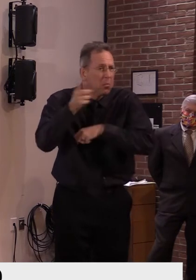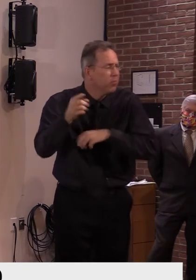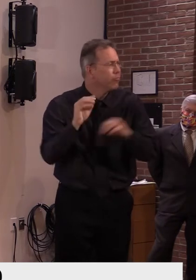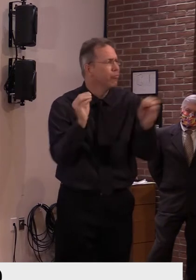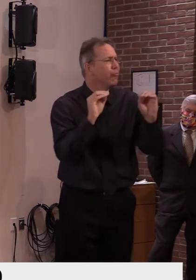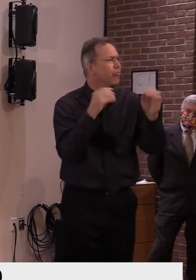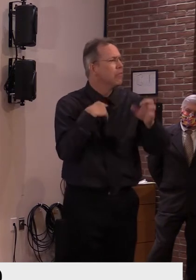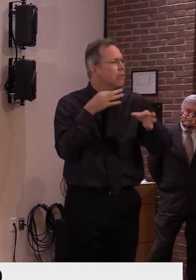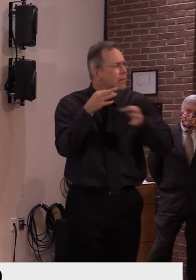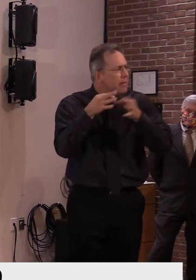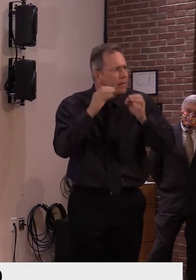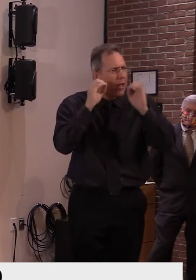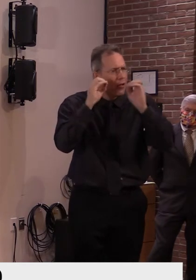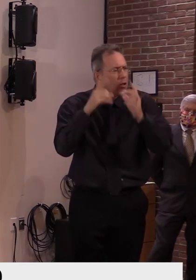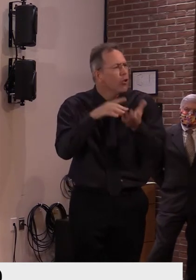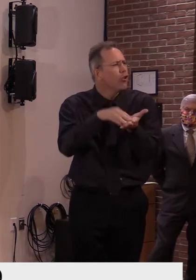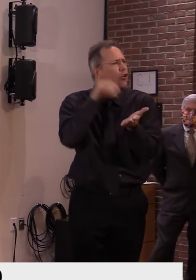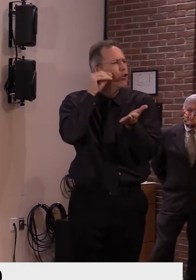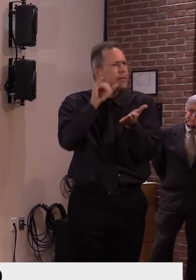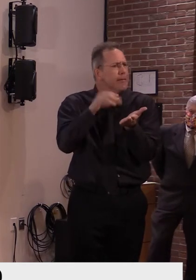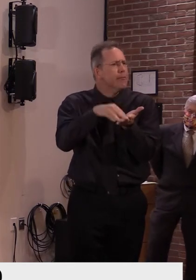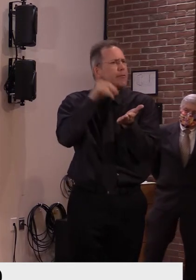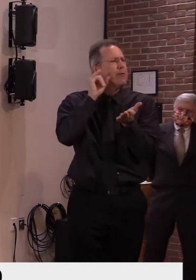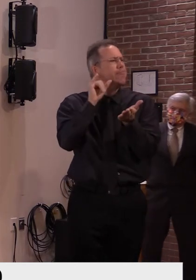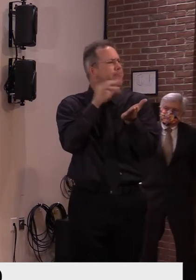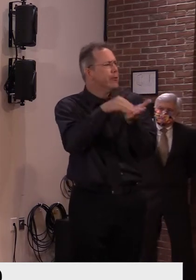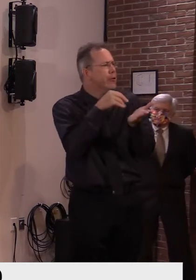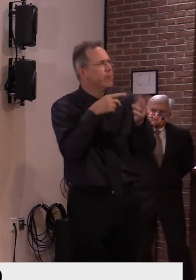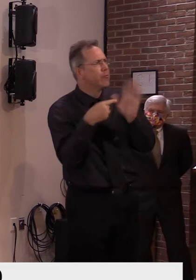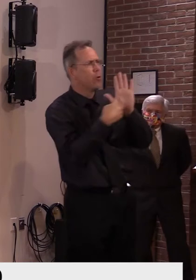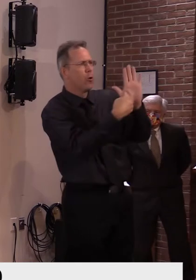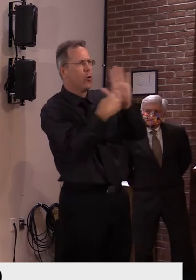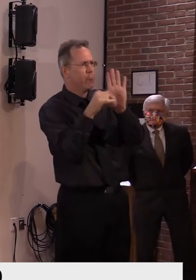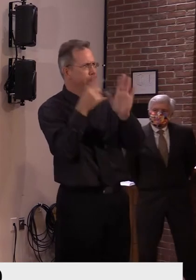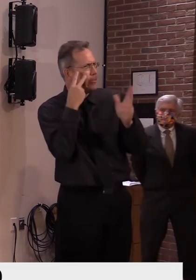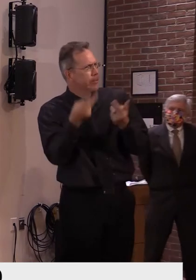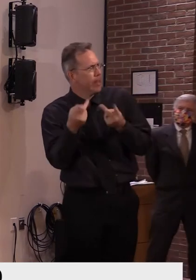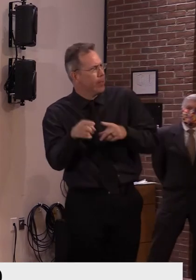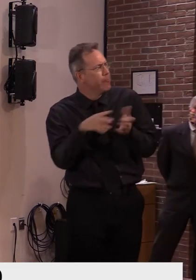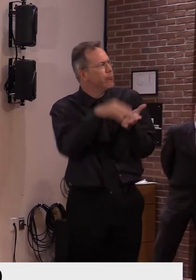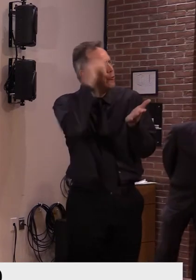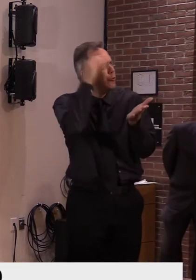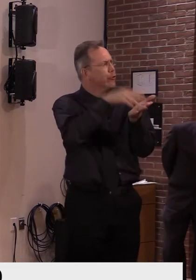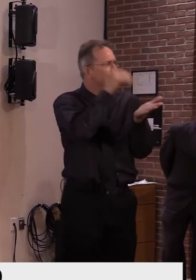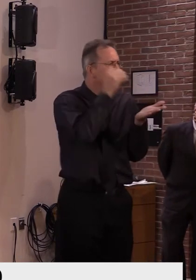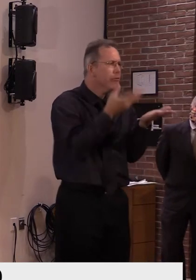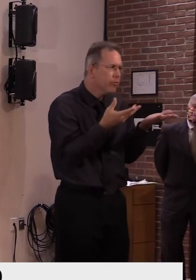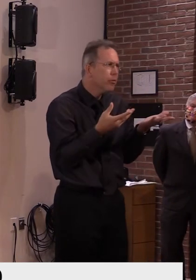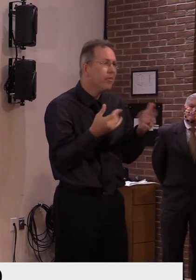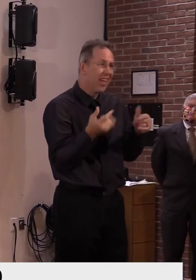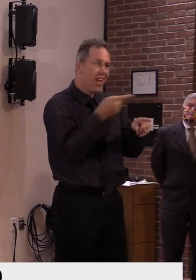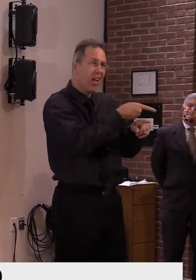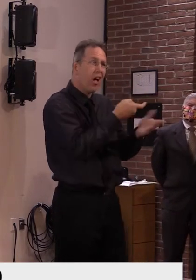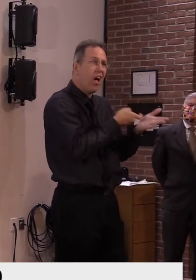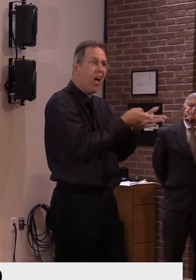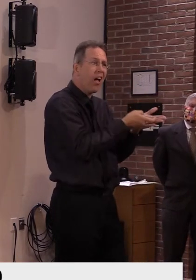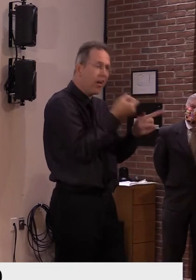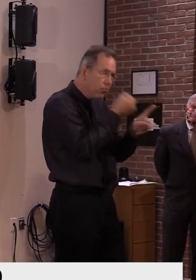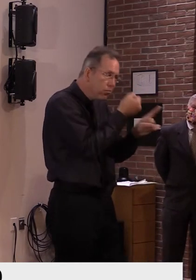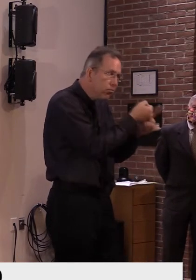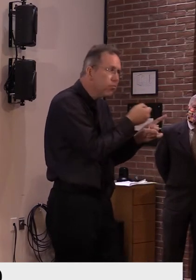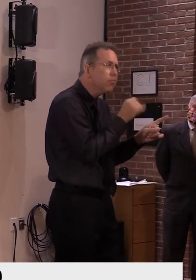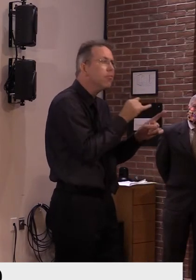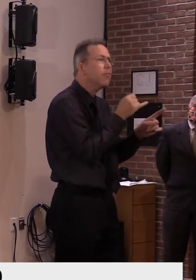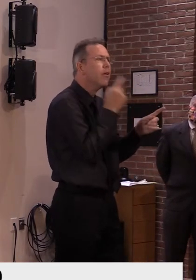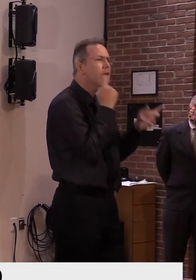just the extent of the outbreak and how it somewhat we feel has started. Um, but I think it's due to, again, letting our